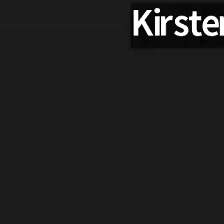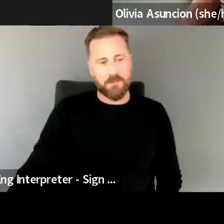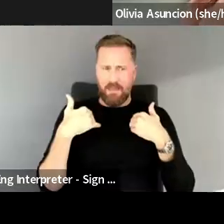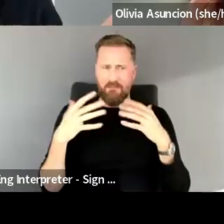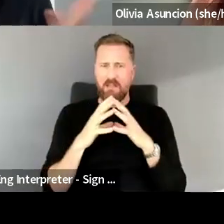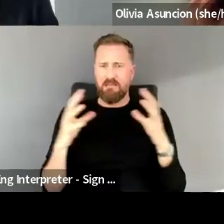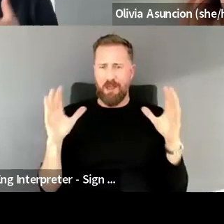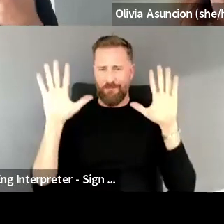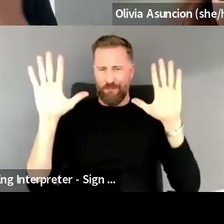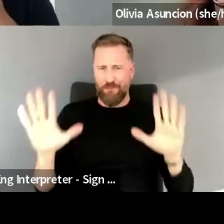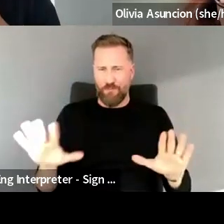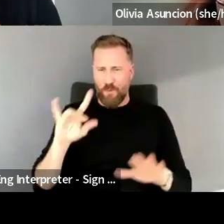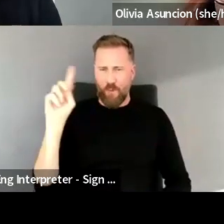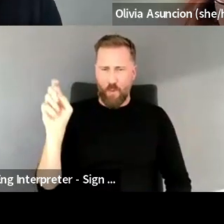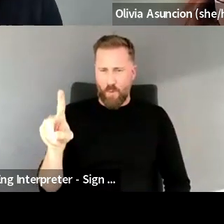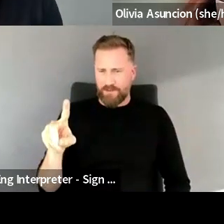Um,